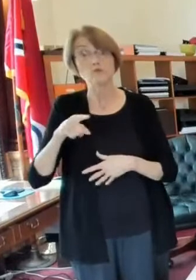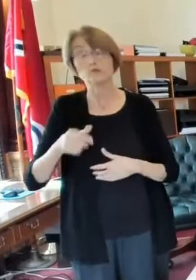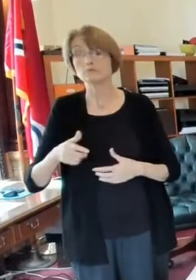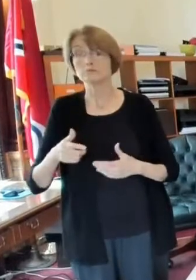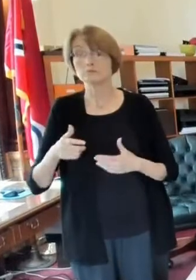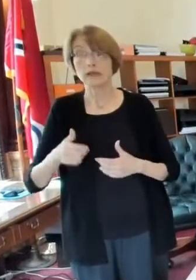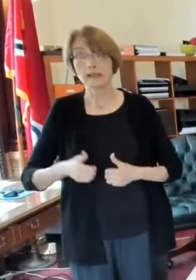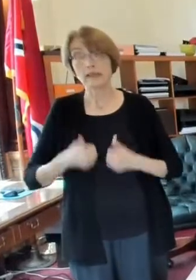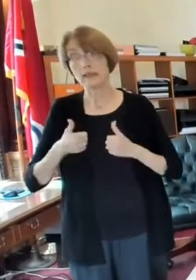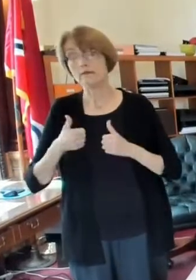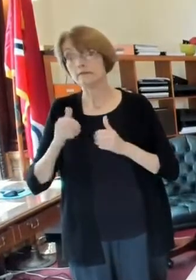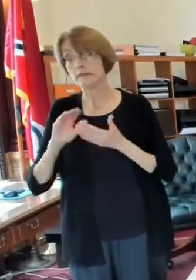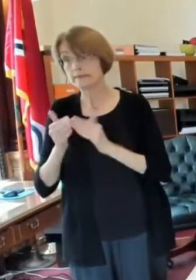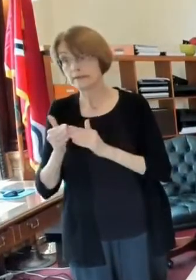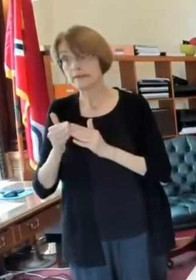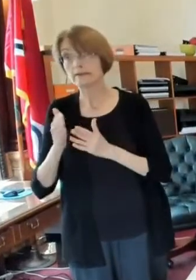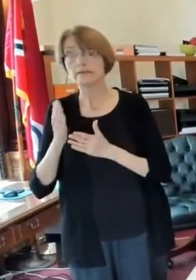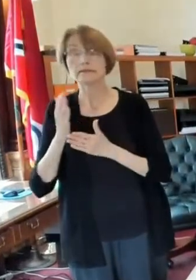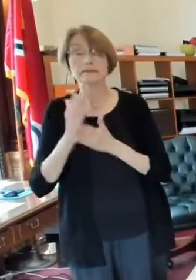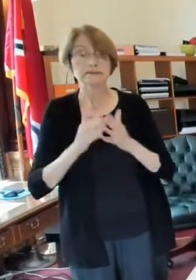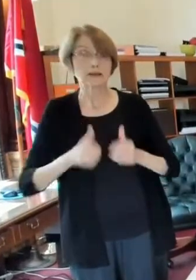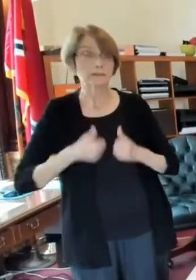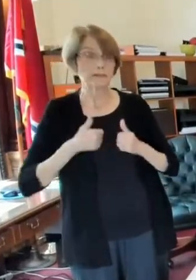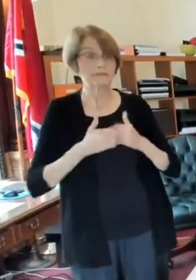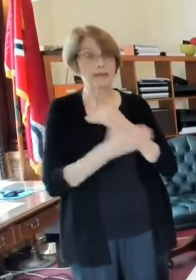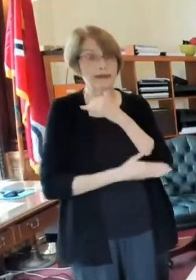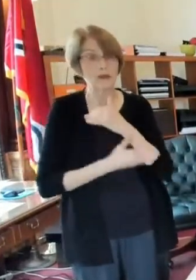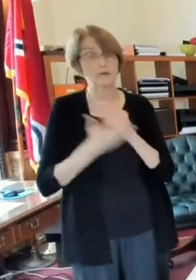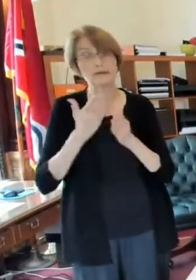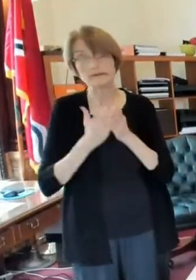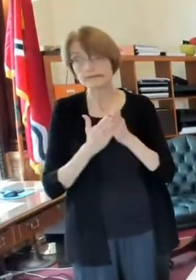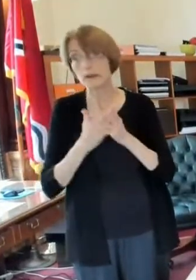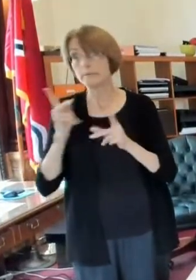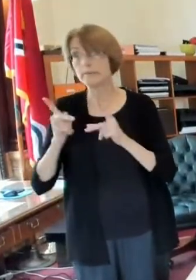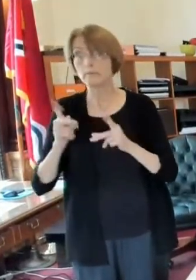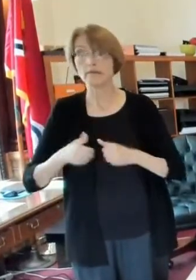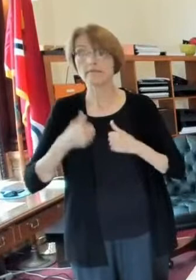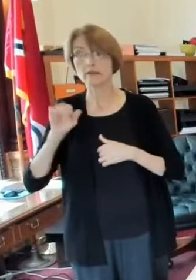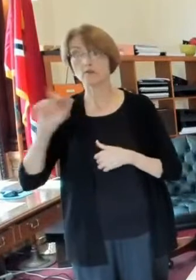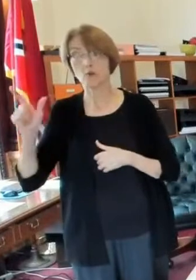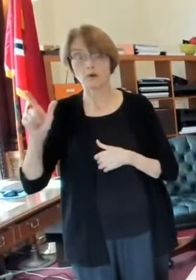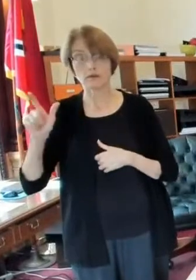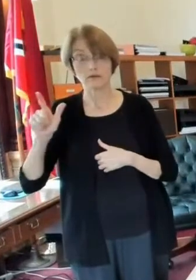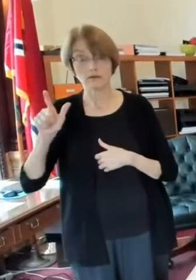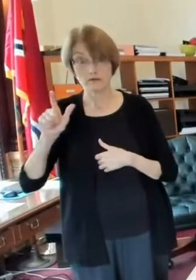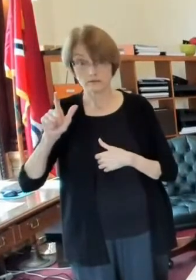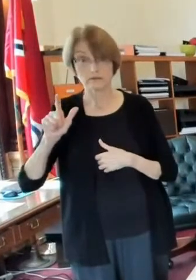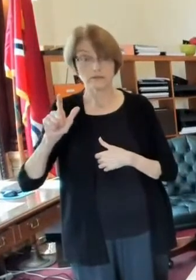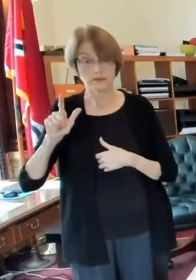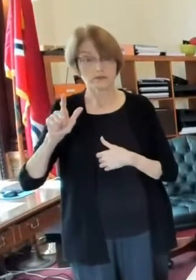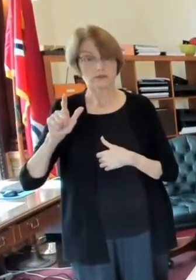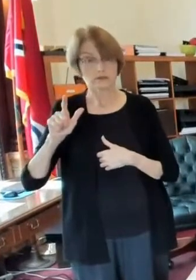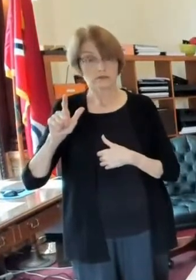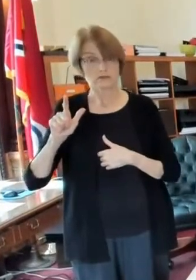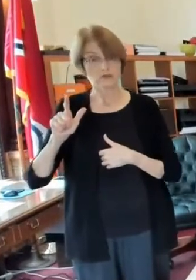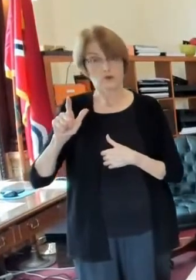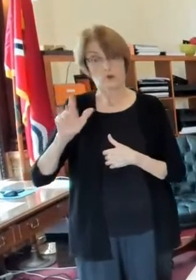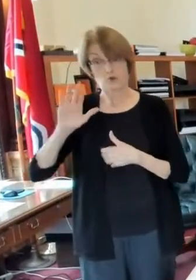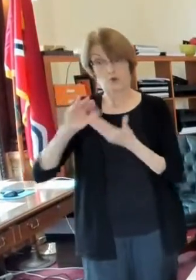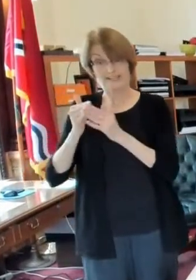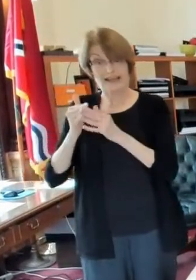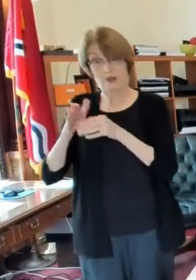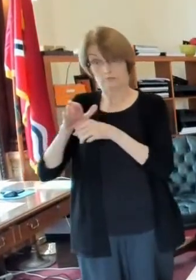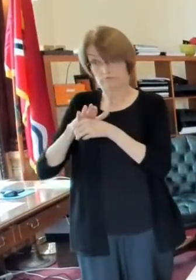some of you live in the county some of you live in illinois maybe you don't all work in the town that you live in